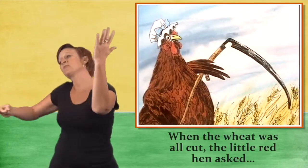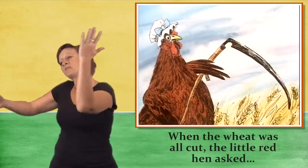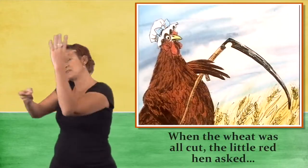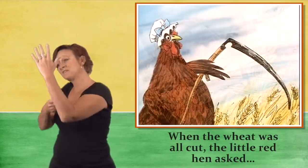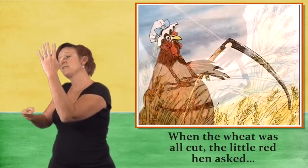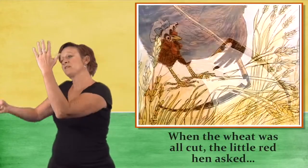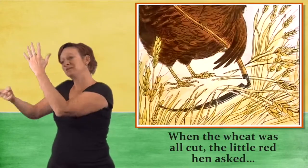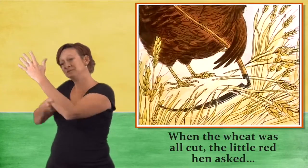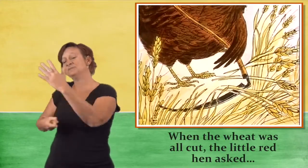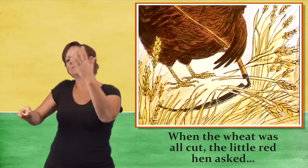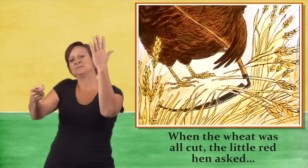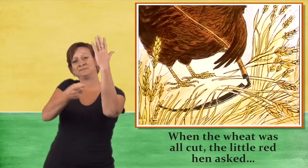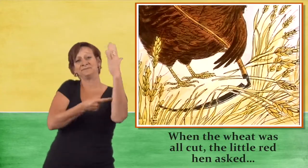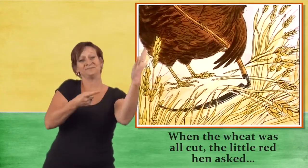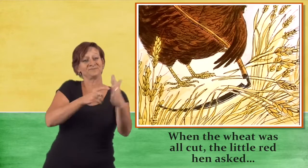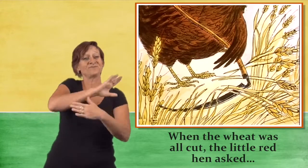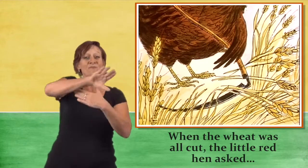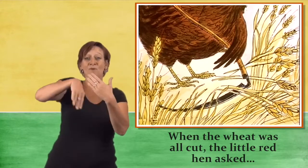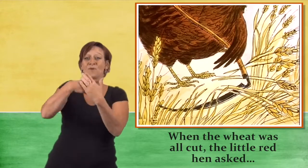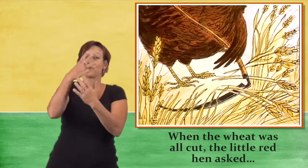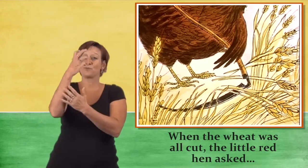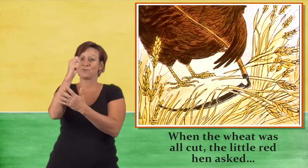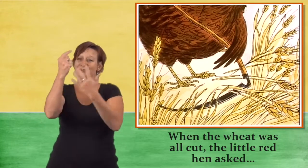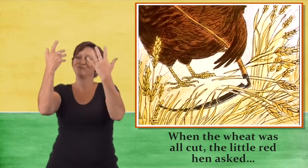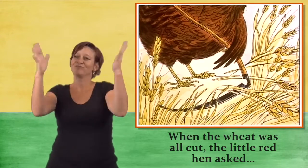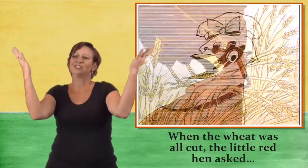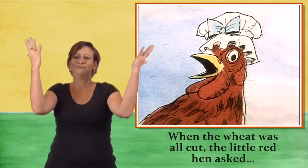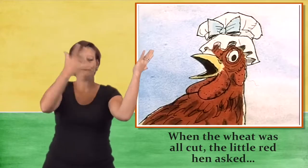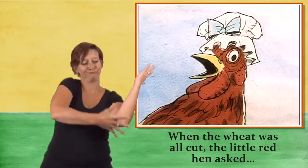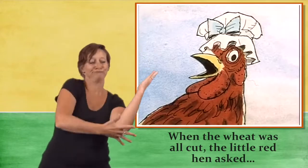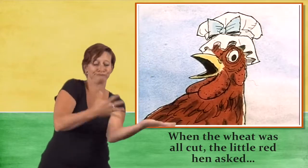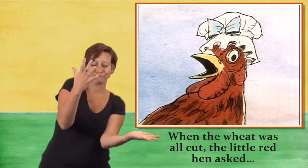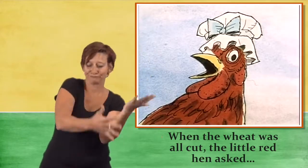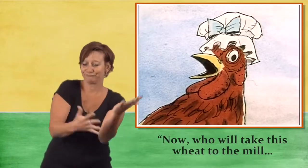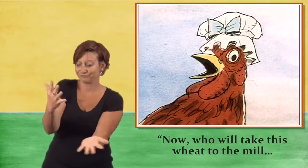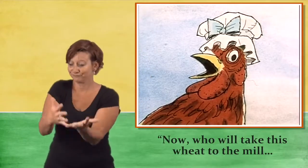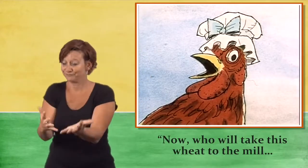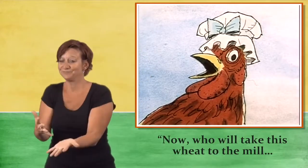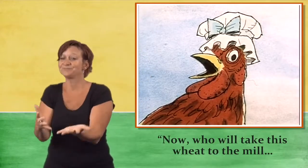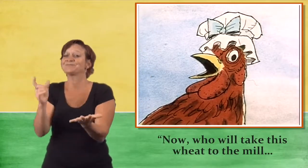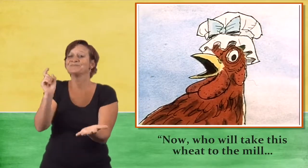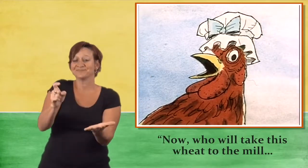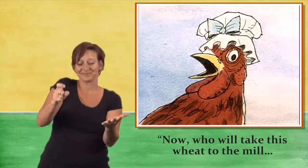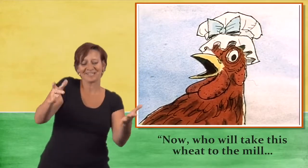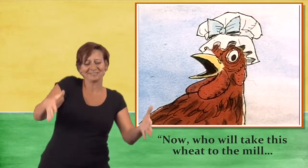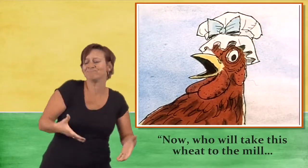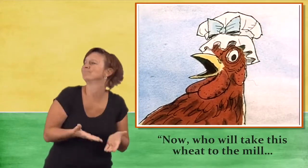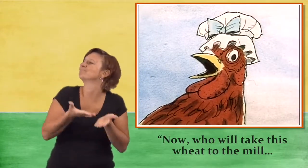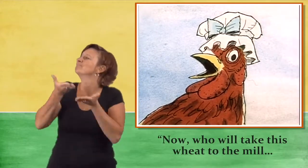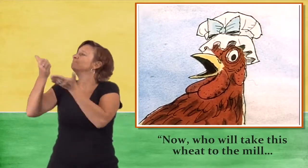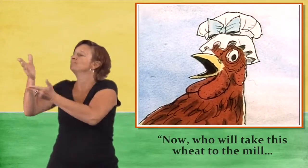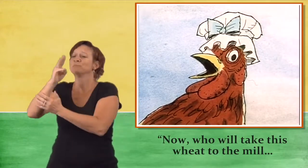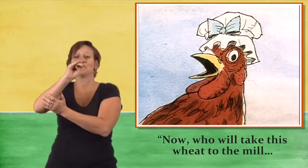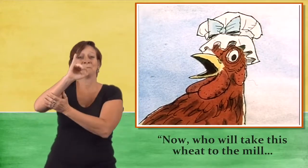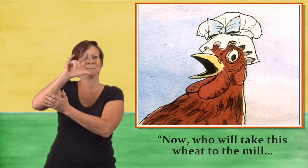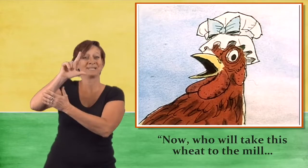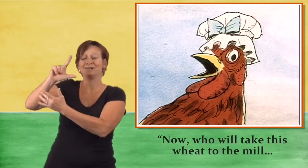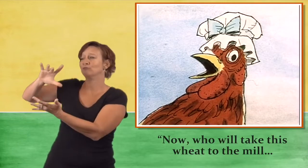When the wheat was all cut, the little red hen asked, Now who will take this wheat to the mill to be